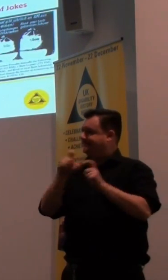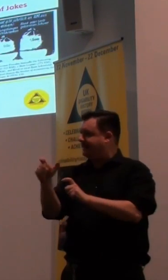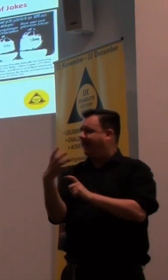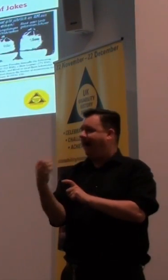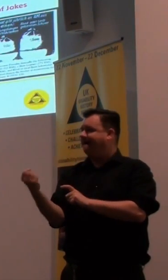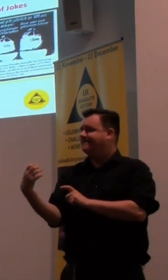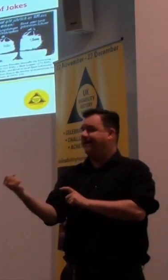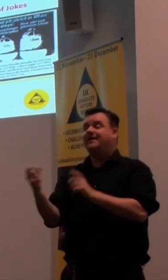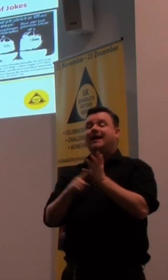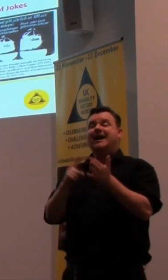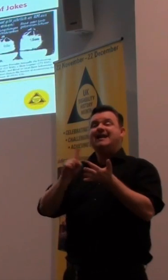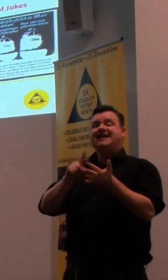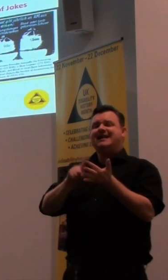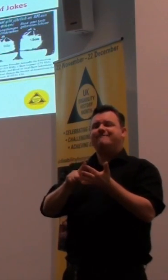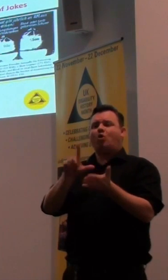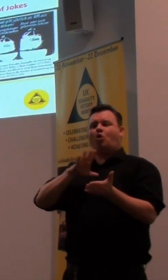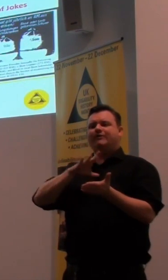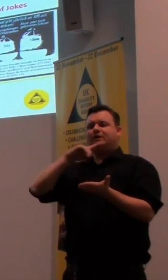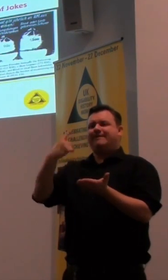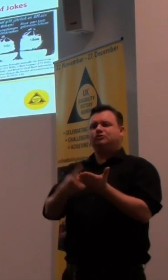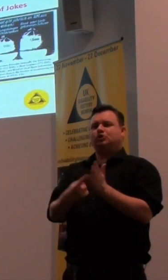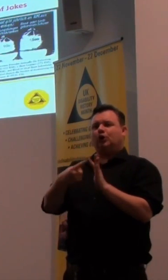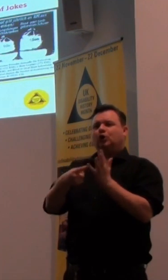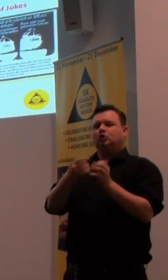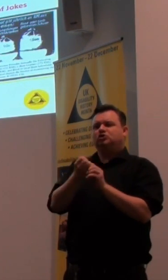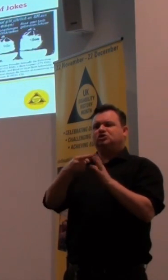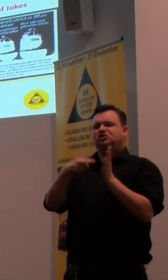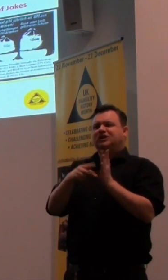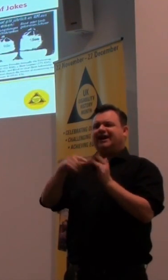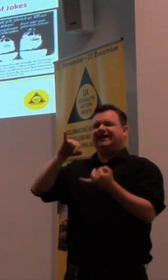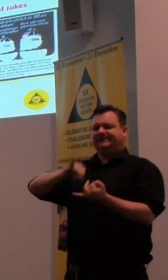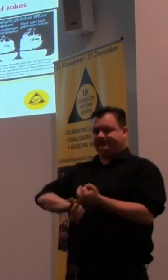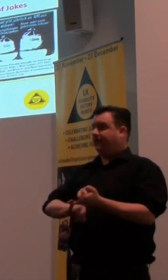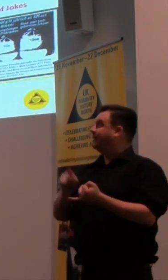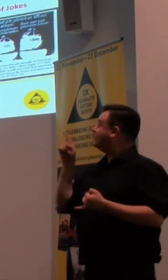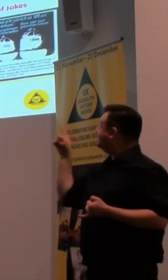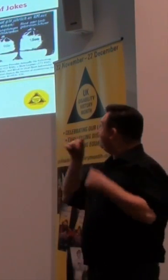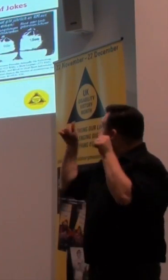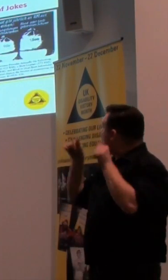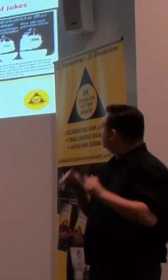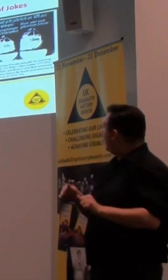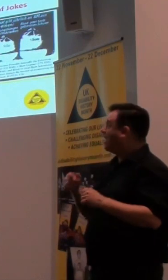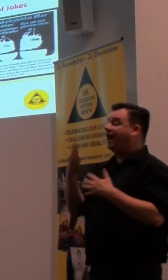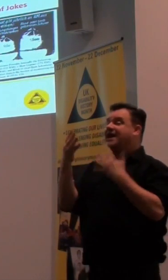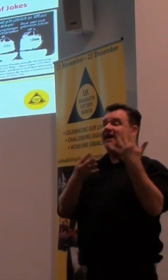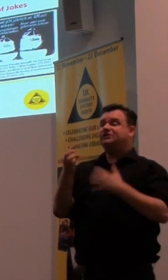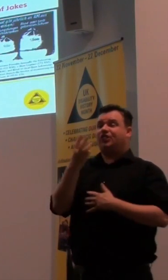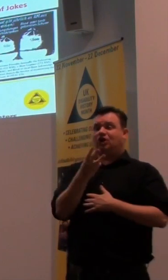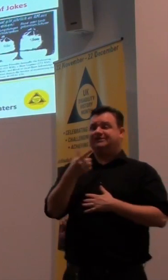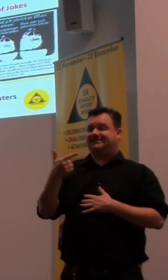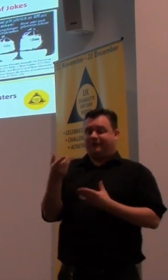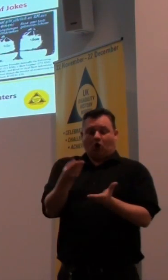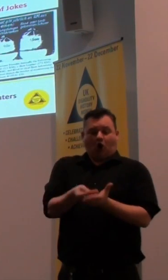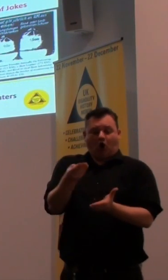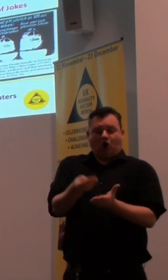Lee has already mentioned the eugenics, but that's a good example of a poster used in Prussia in 1937 of the cost of